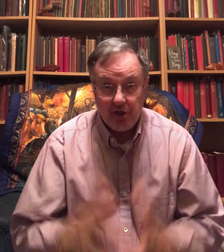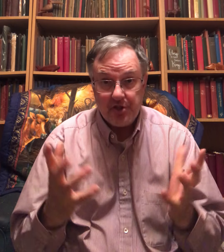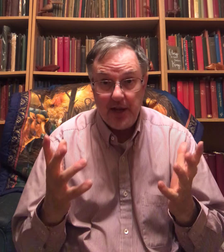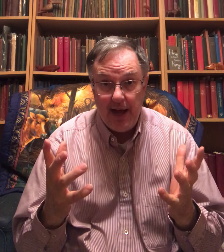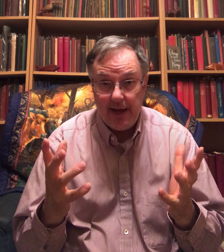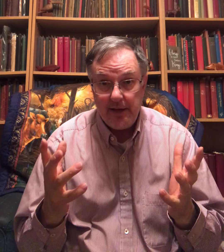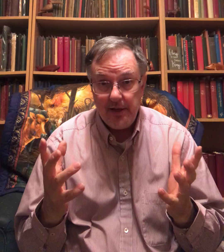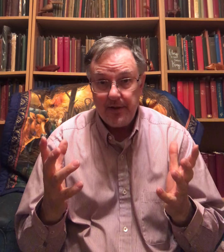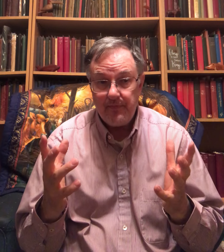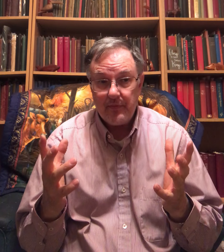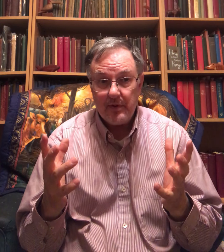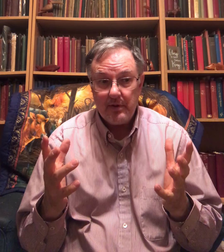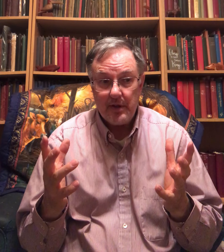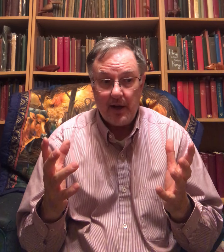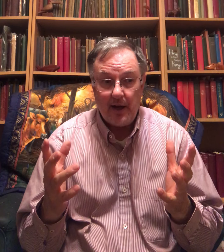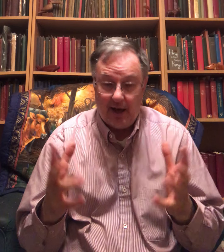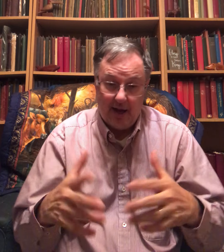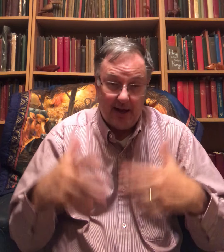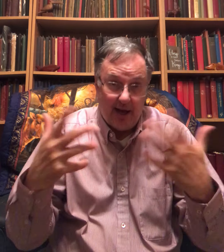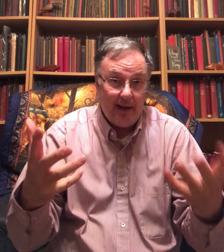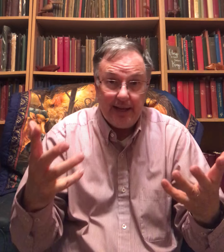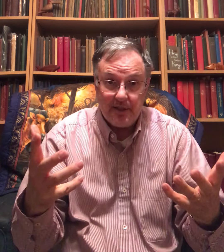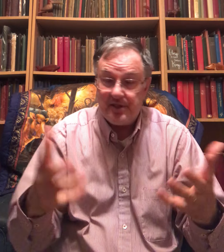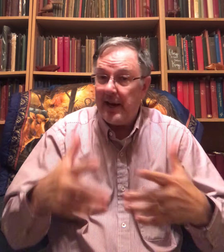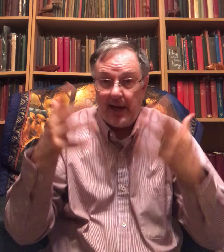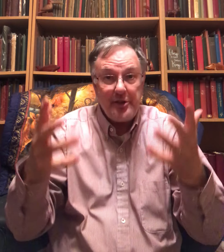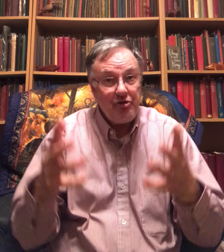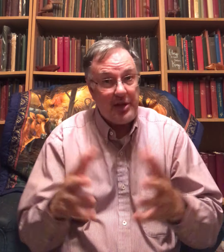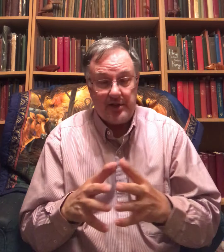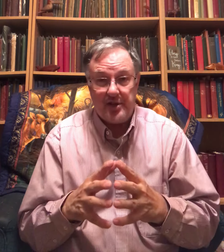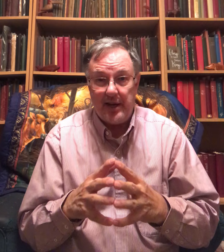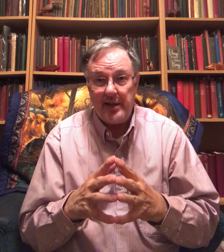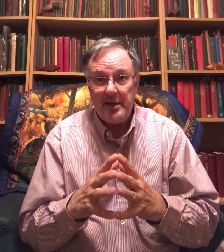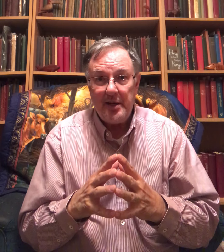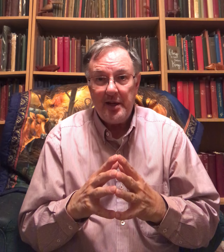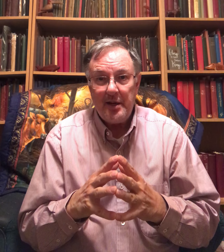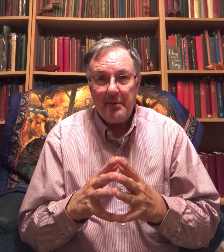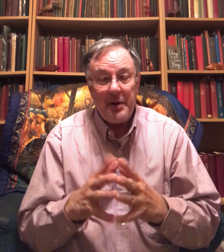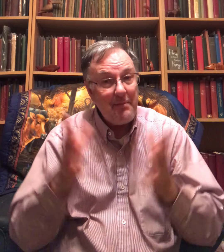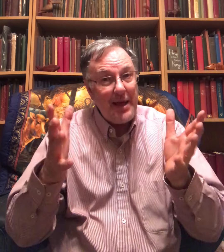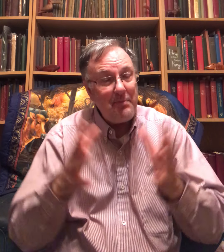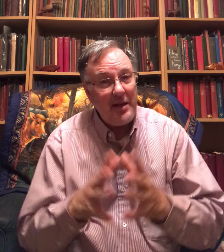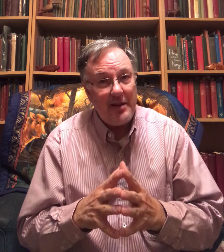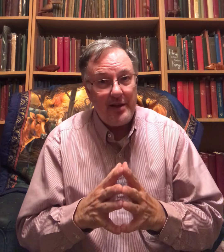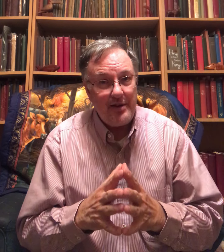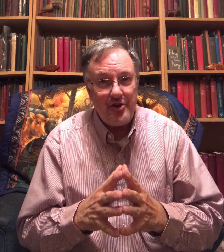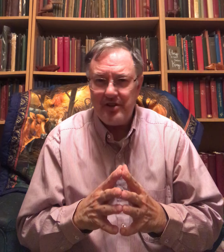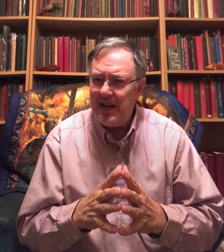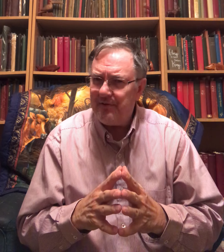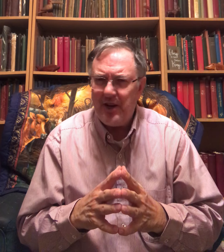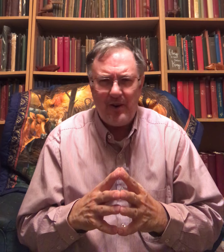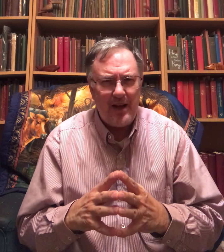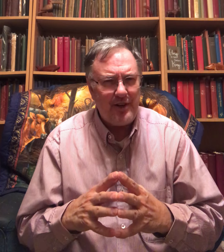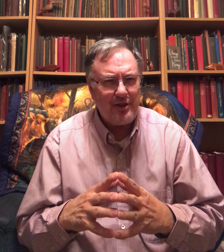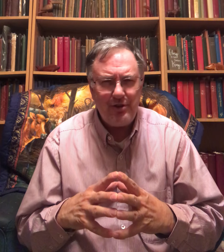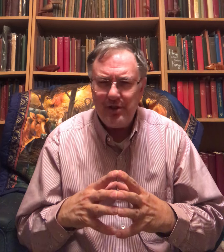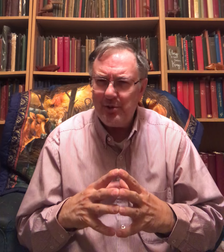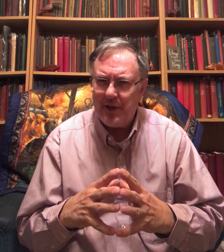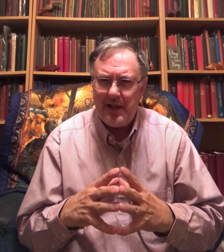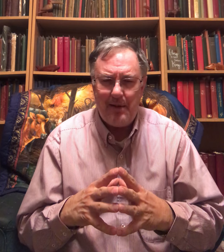a good sign. I like the sign. I use that sign. But it may be that your deaf don't have a clue what that